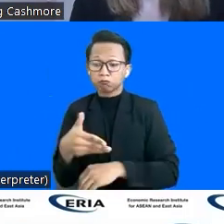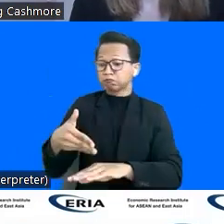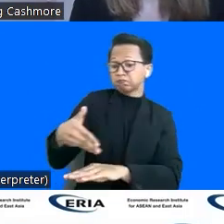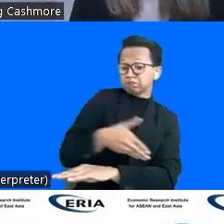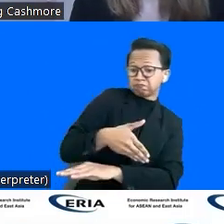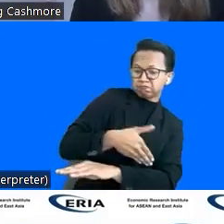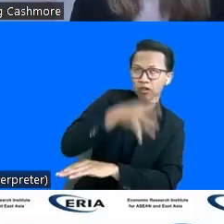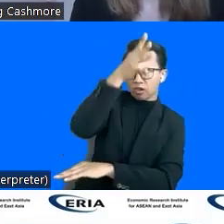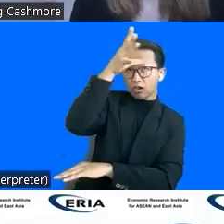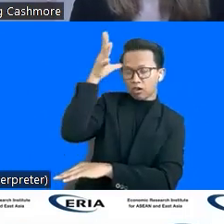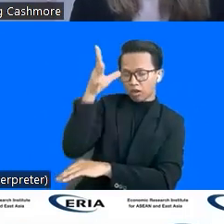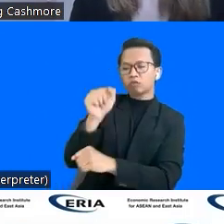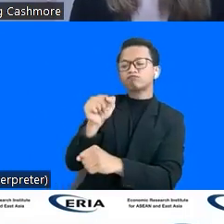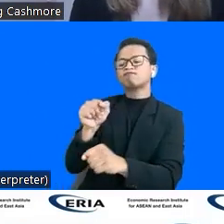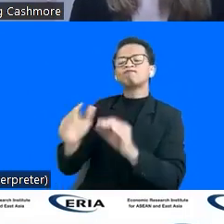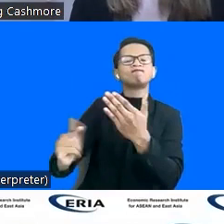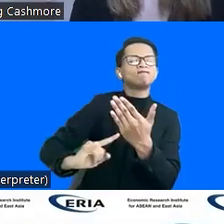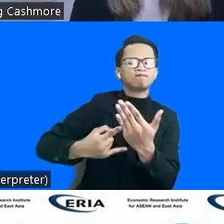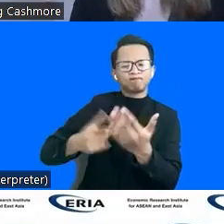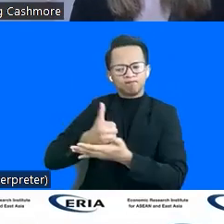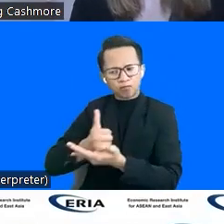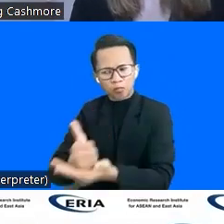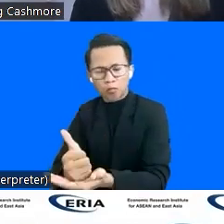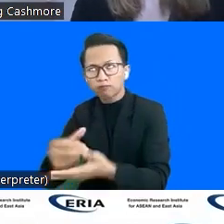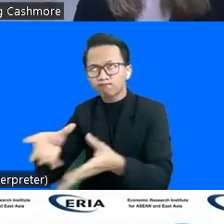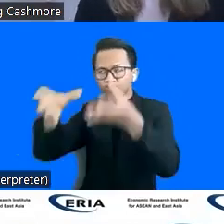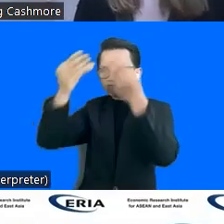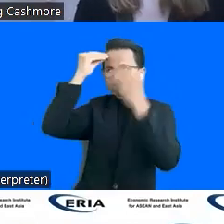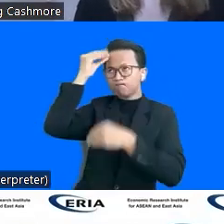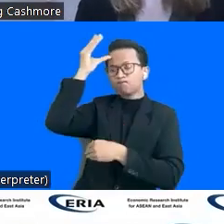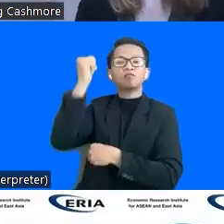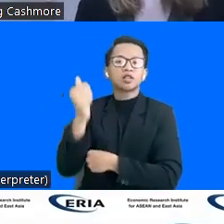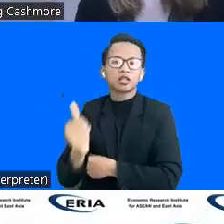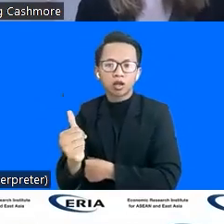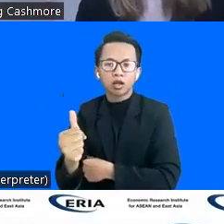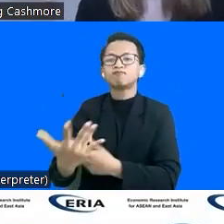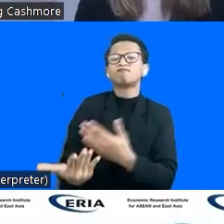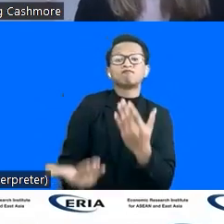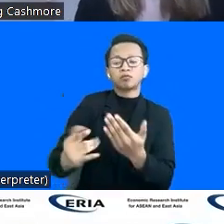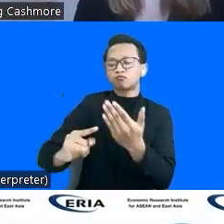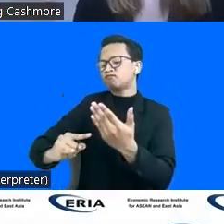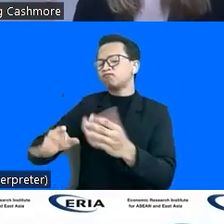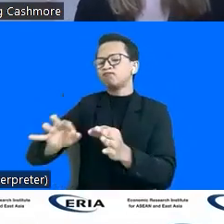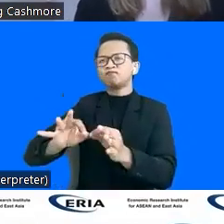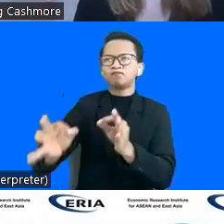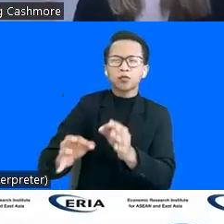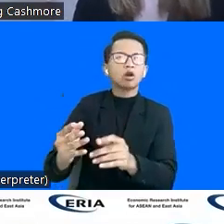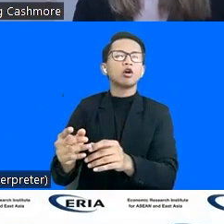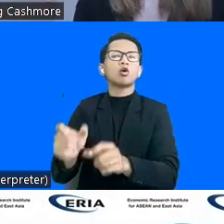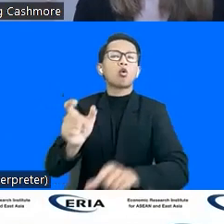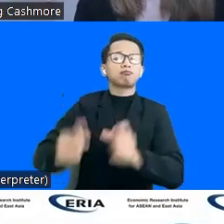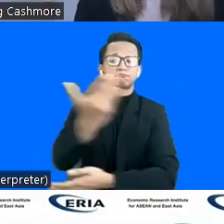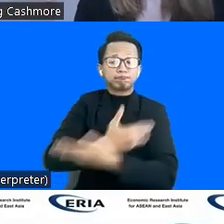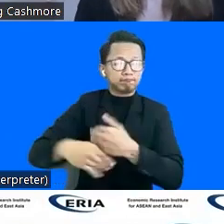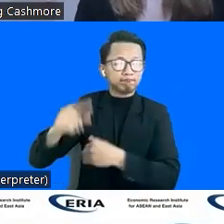independently and functionally. And this can really range from low tech solutions like hearing aids to high tech